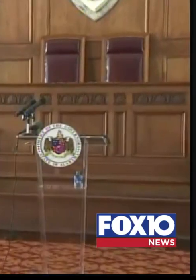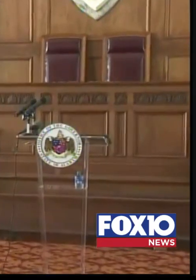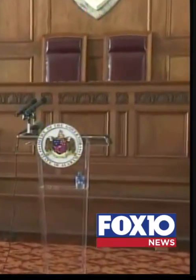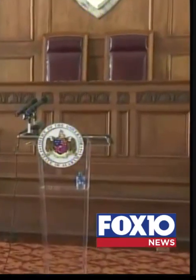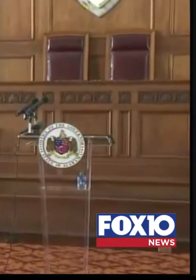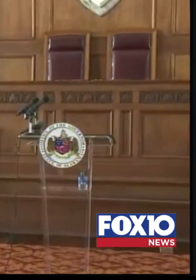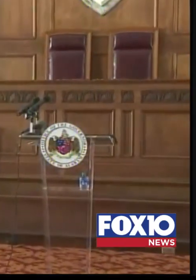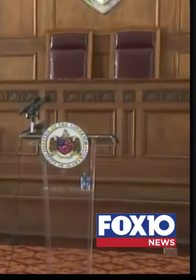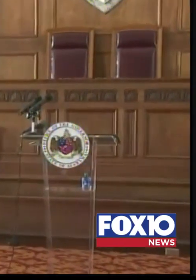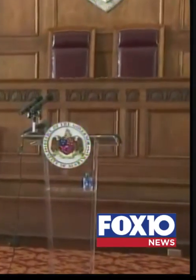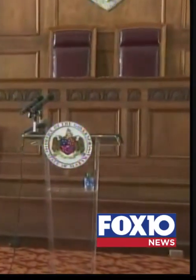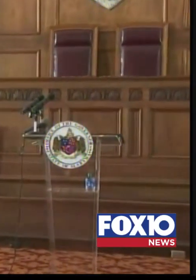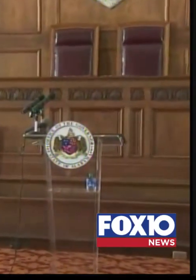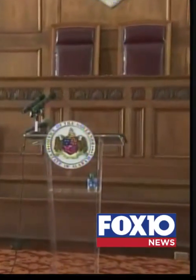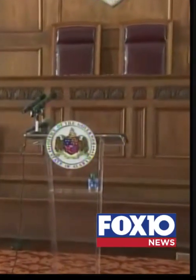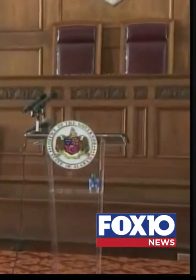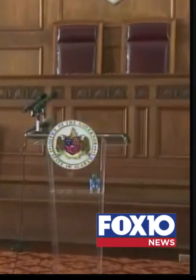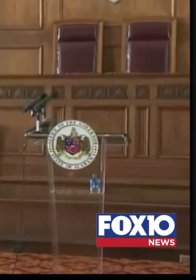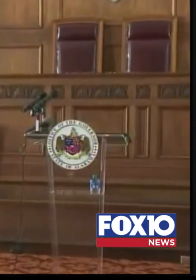Ah!